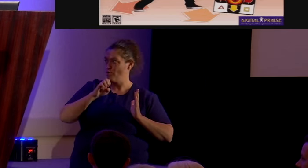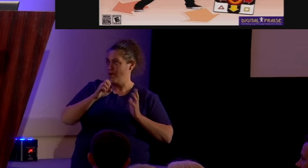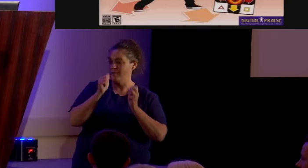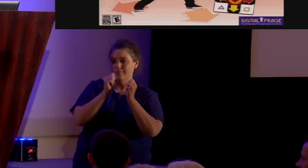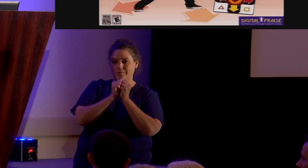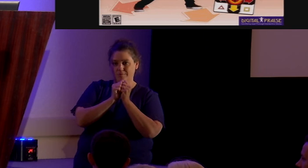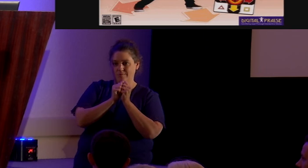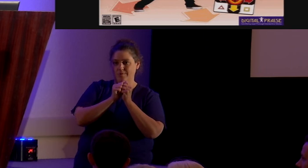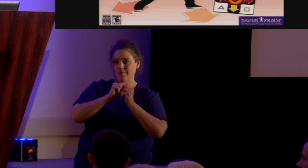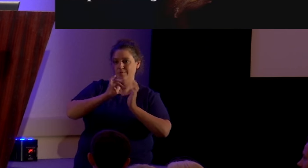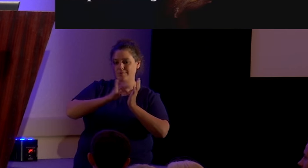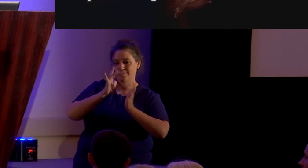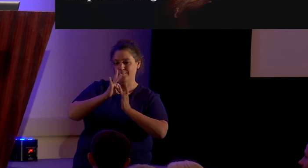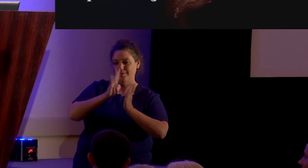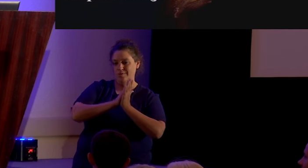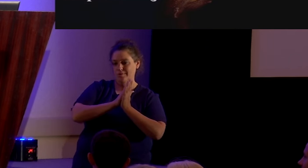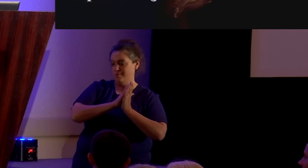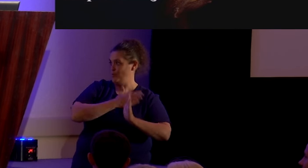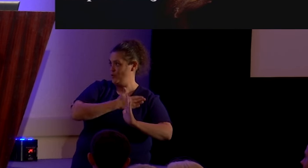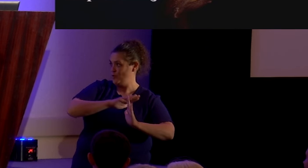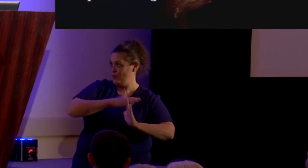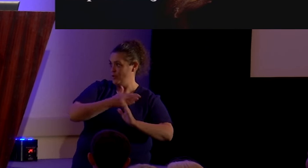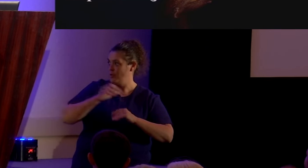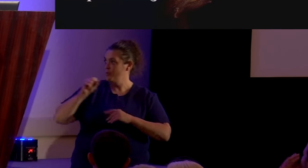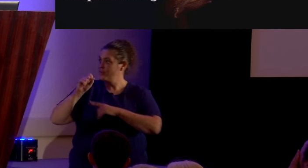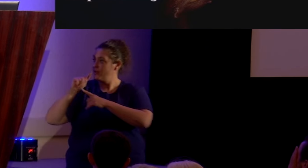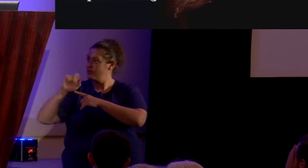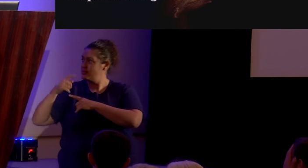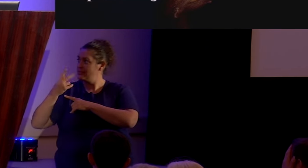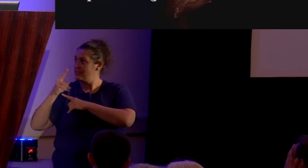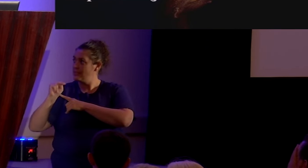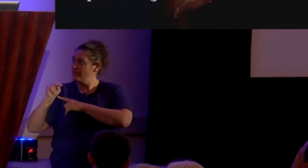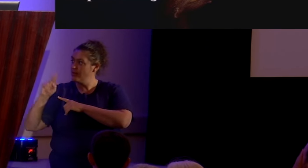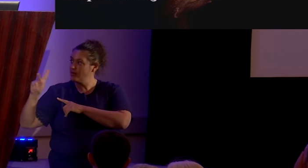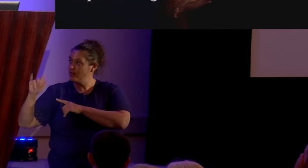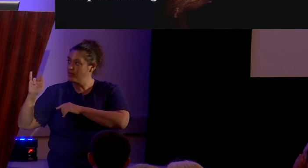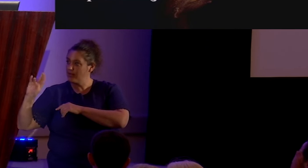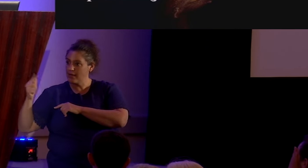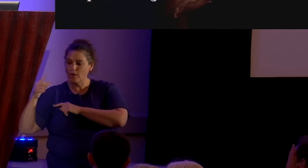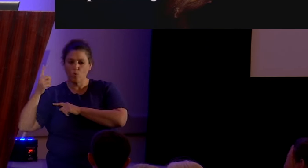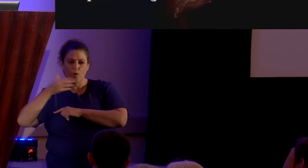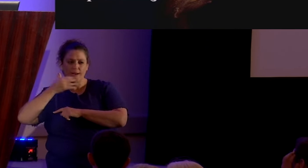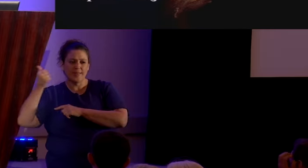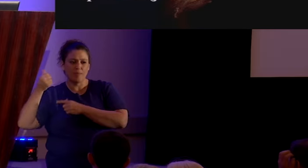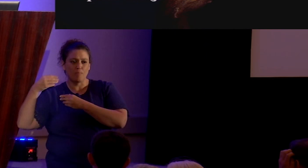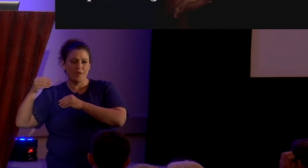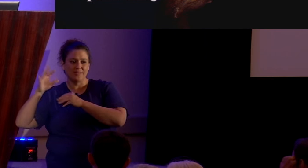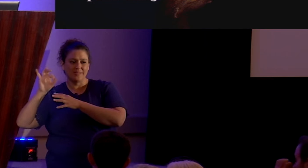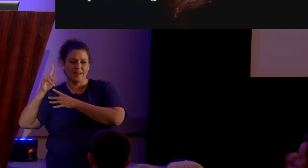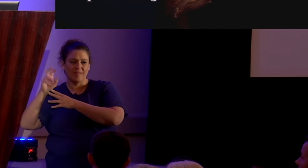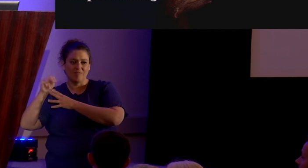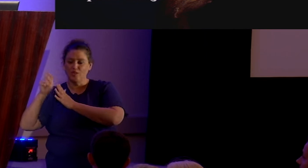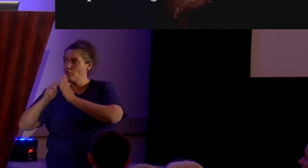Jesus music. Stephen King, one of the best-selling fiction authors of all time.